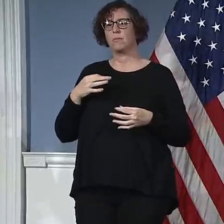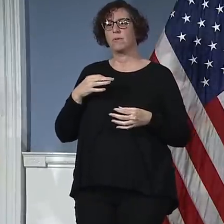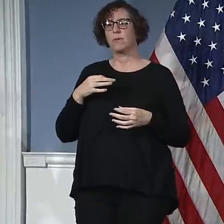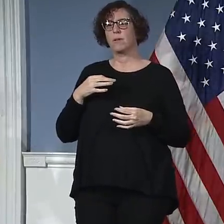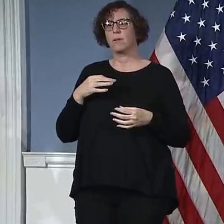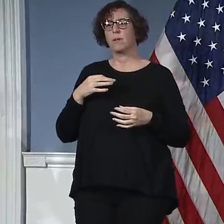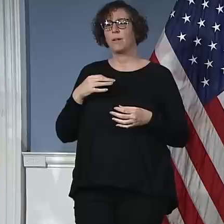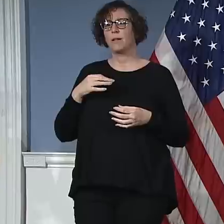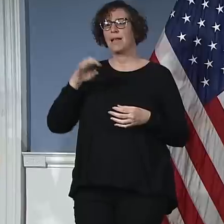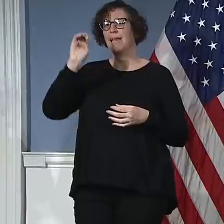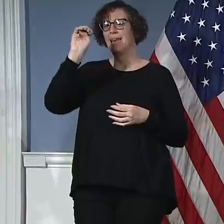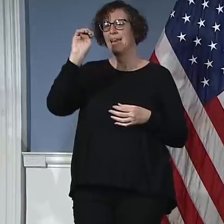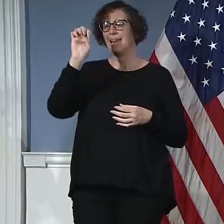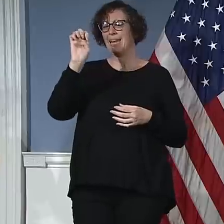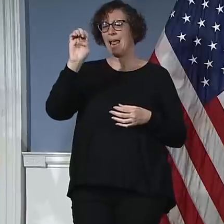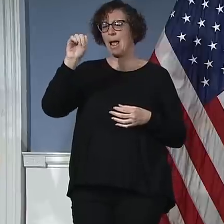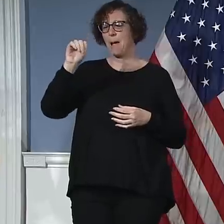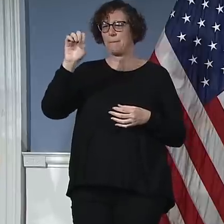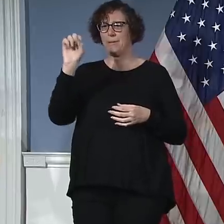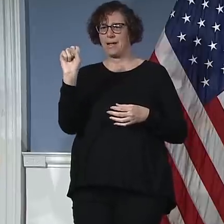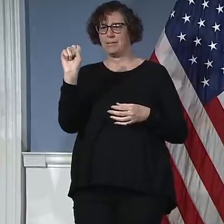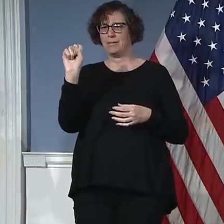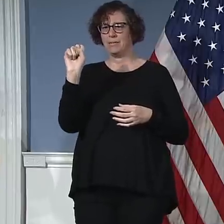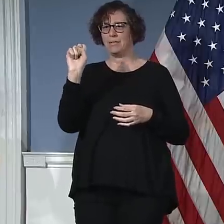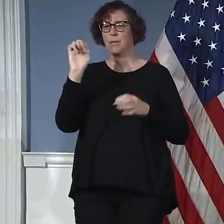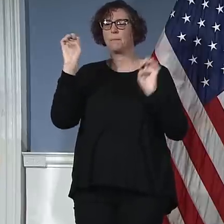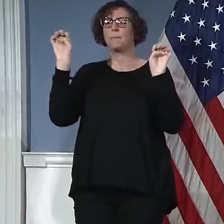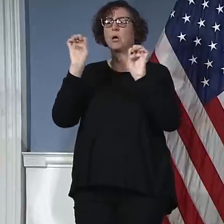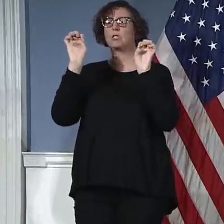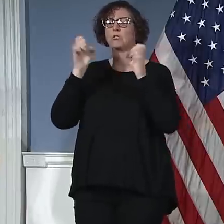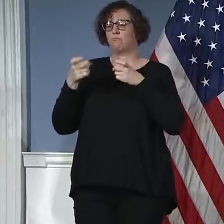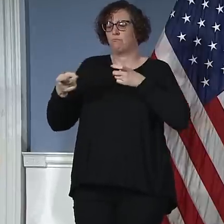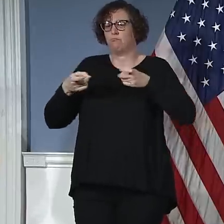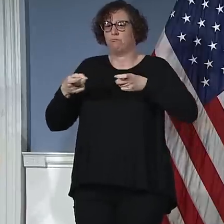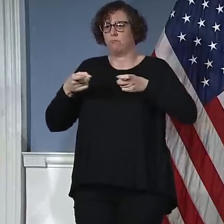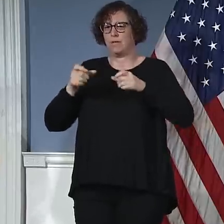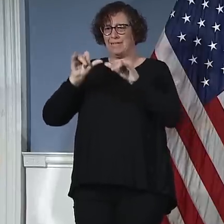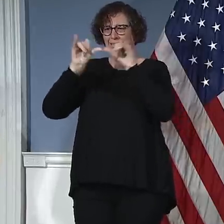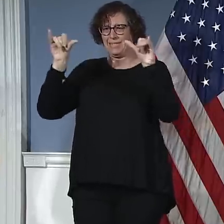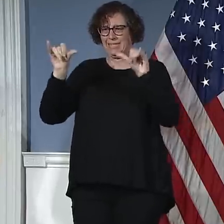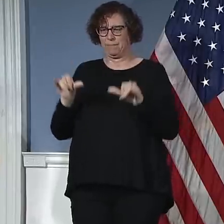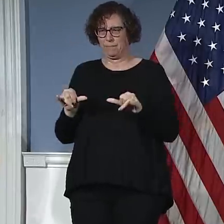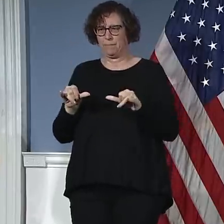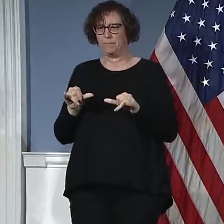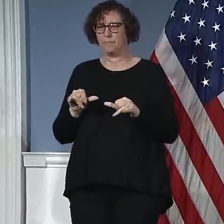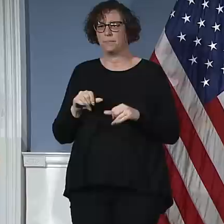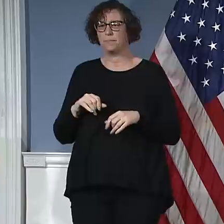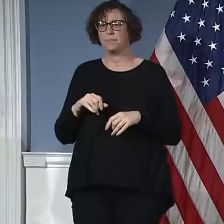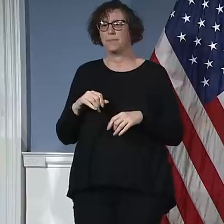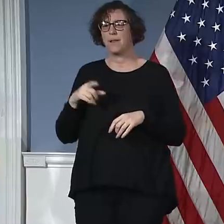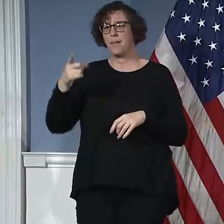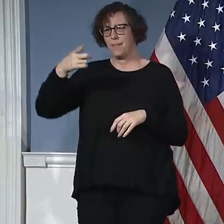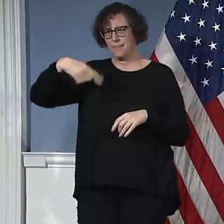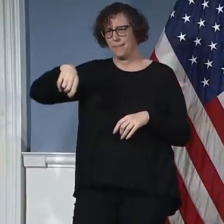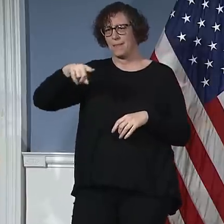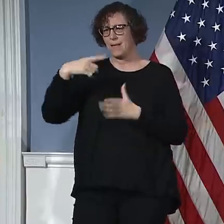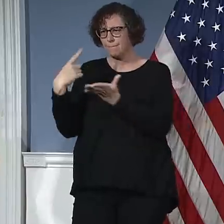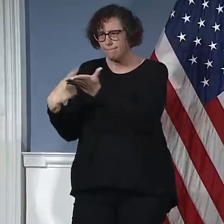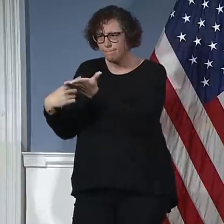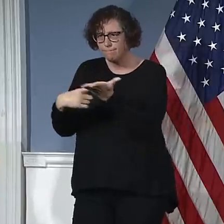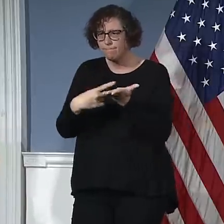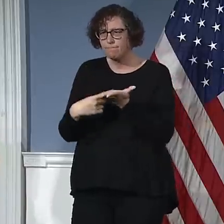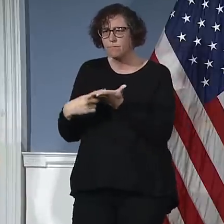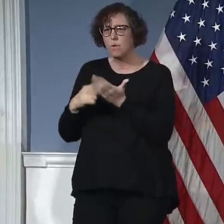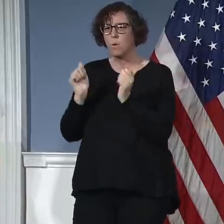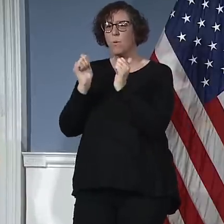management will determine, obviously in consultation with the health commissioner and in consultation with the CEO of Health and Hospitals, what the